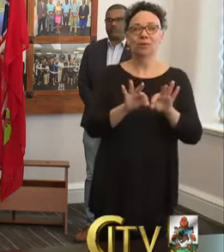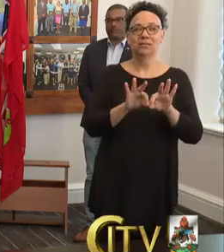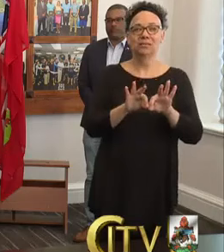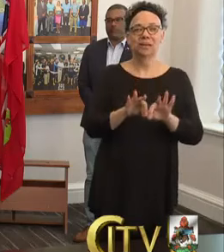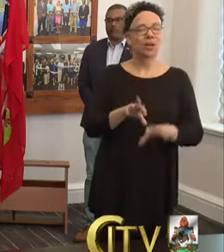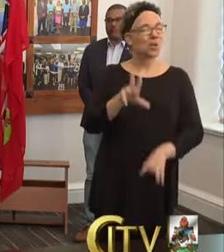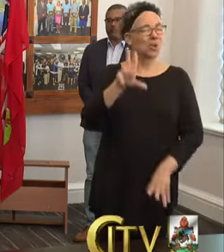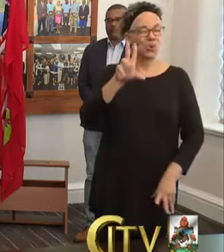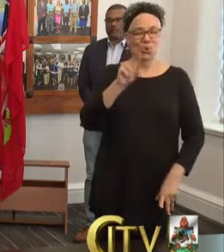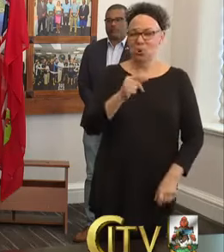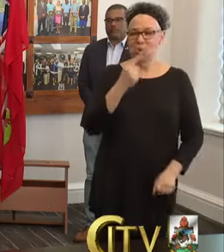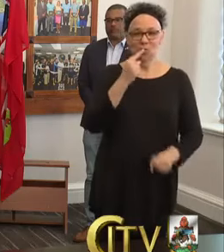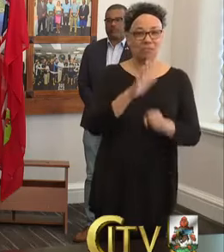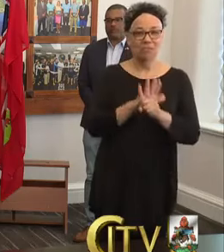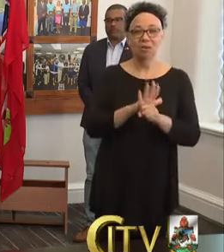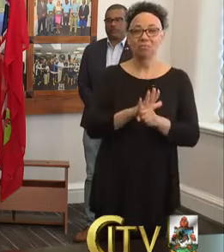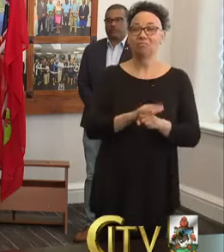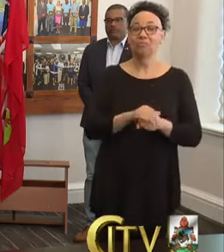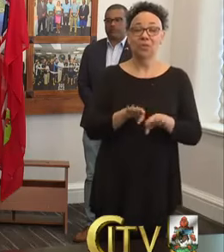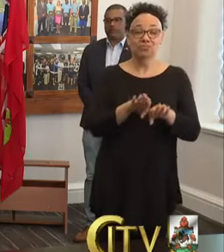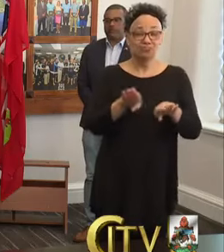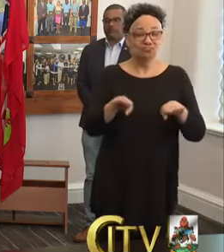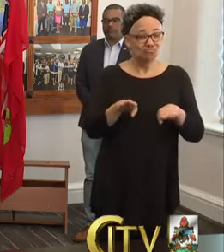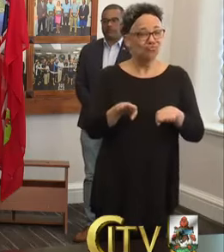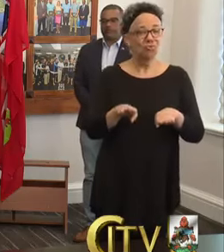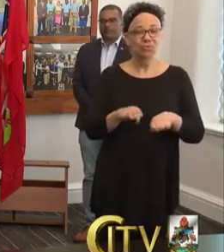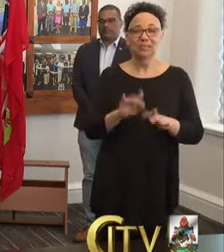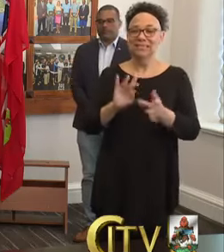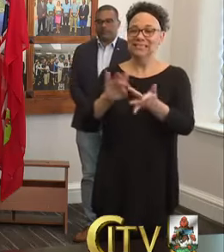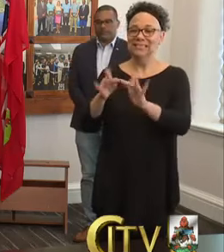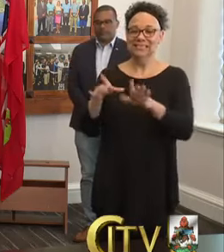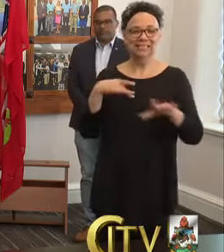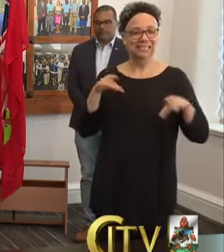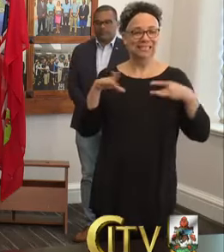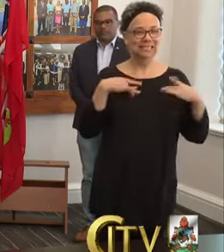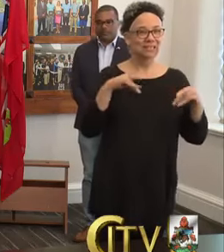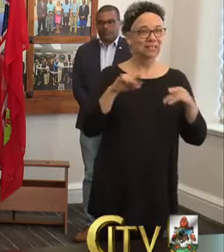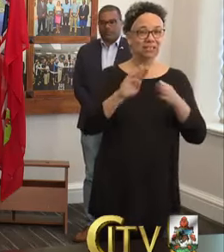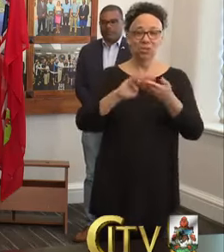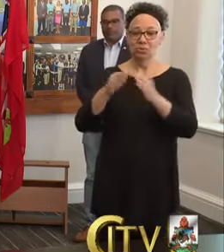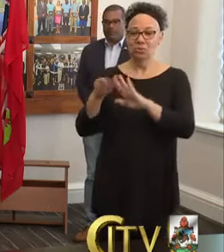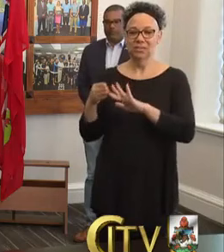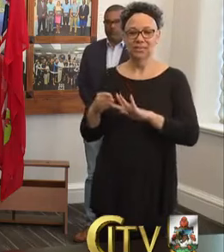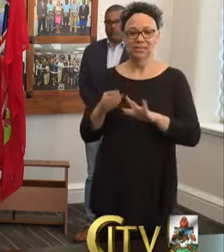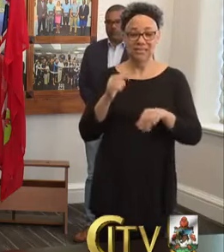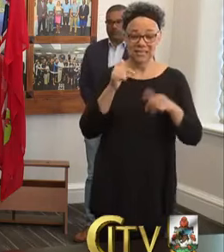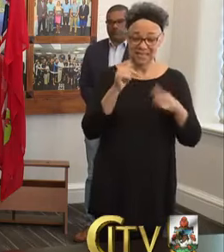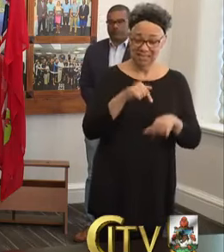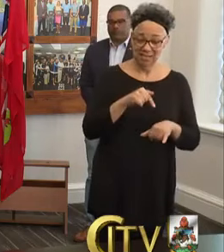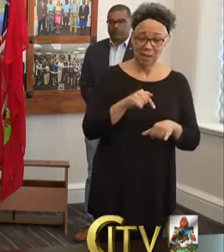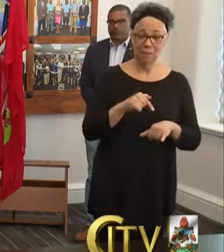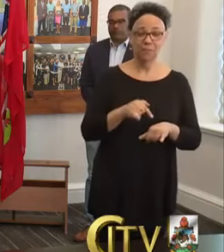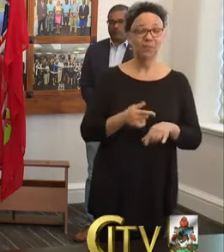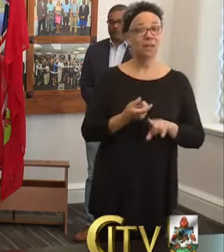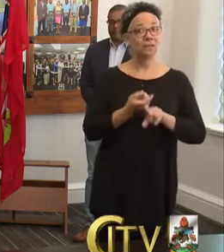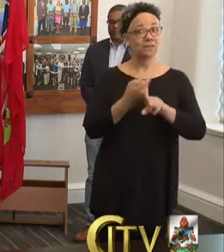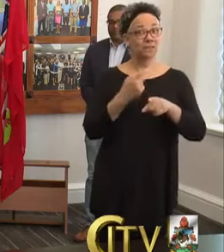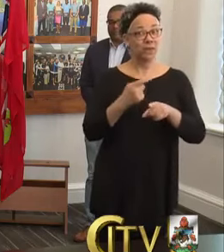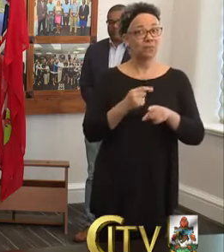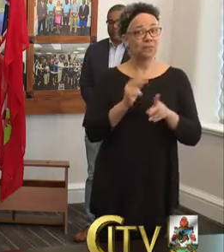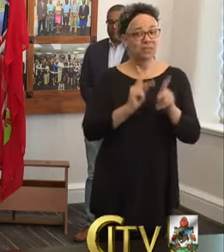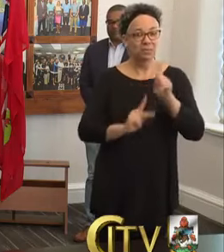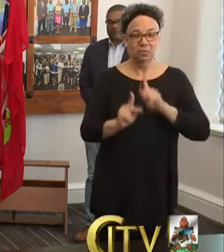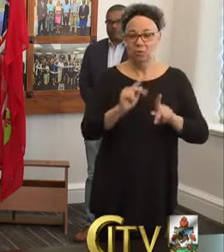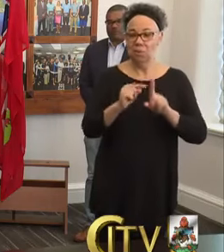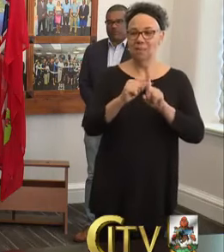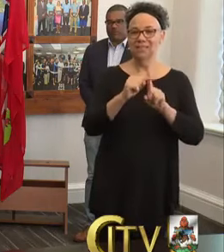confirmed local transmission that has taken place at this time. Out of the cases, the total amount of cases of which we